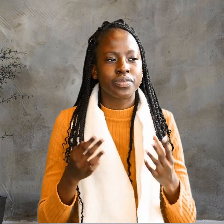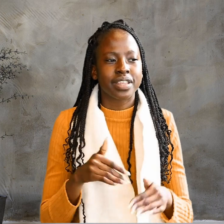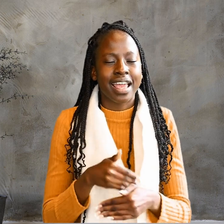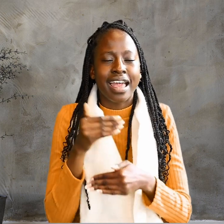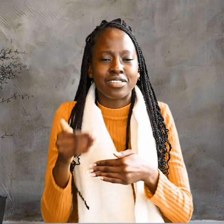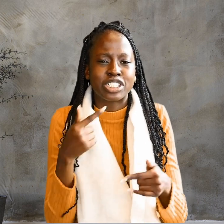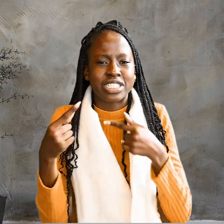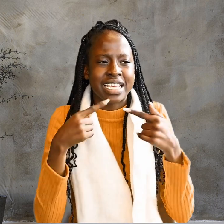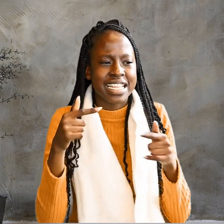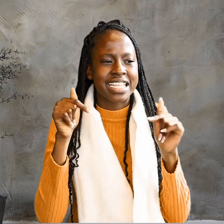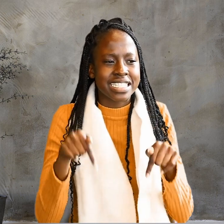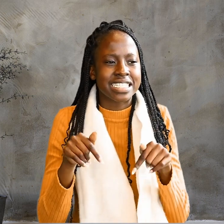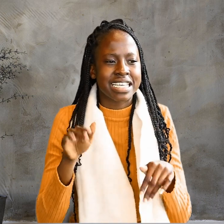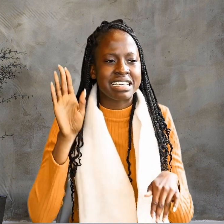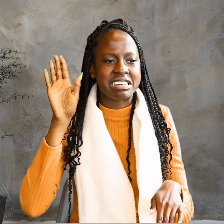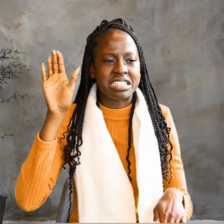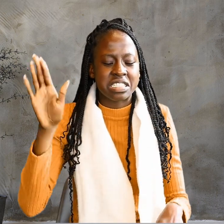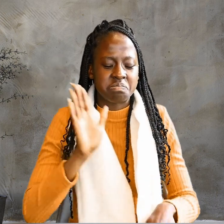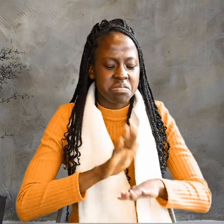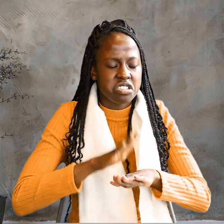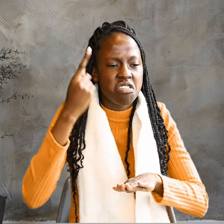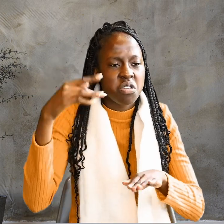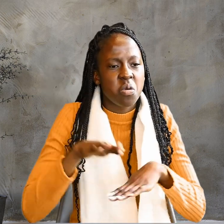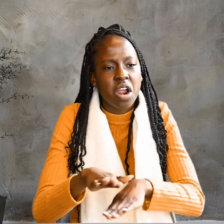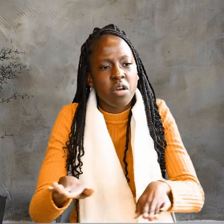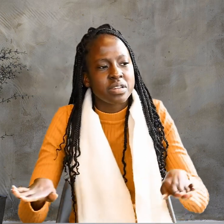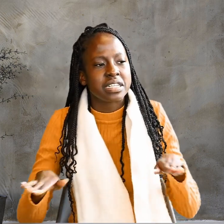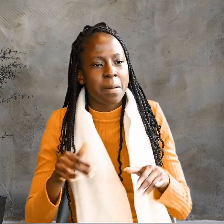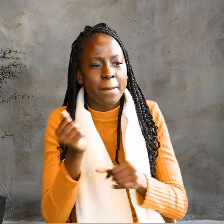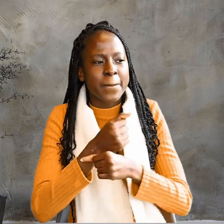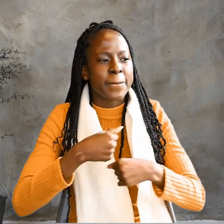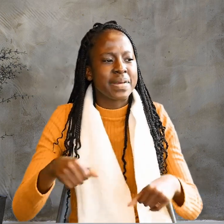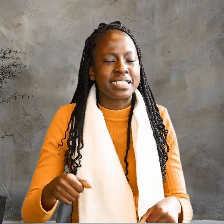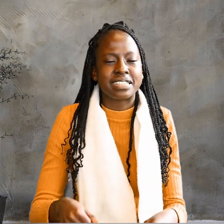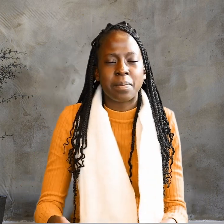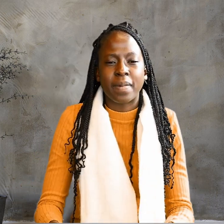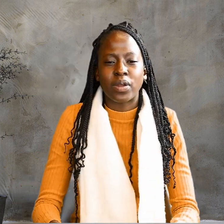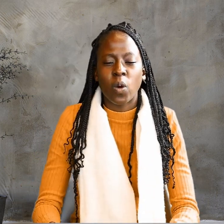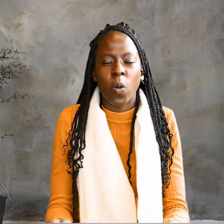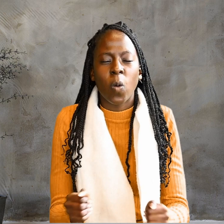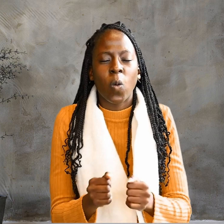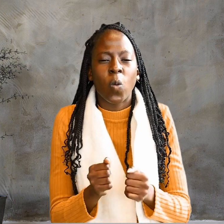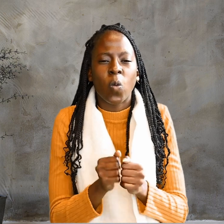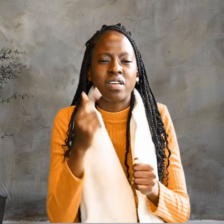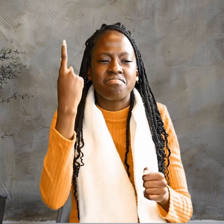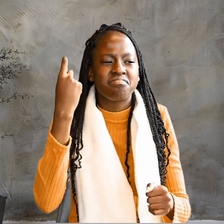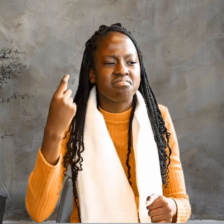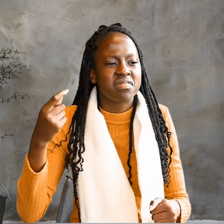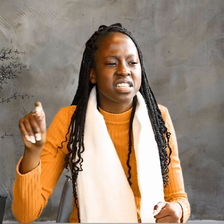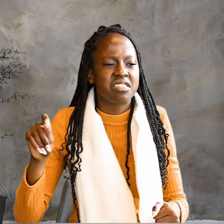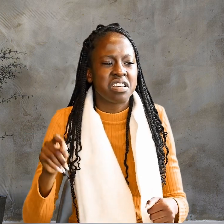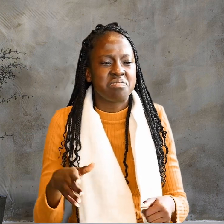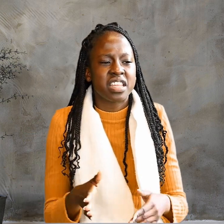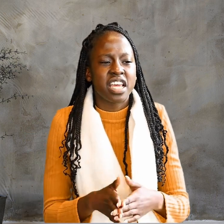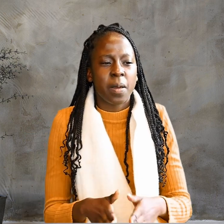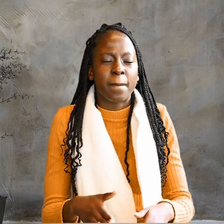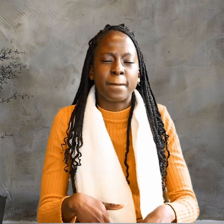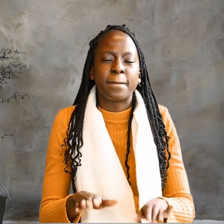After saying this, he spit on the ground, made some mud with saliva, and put it on the